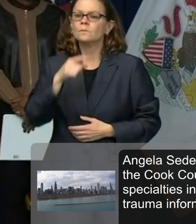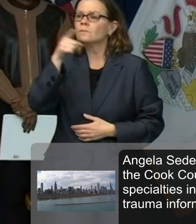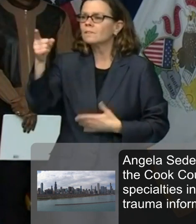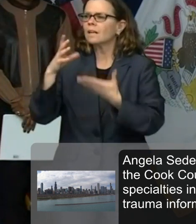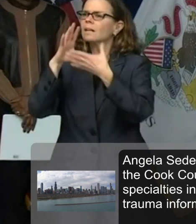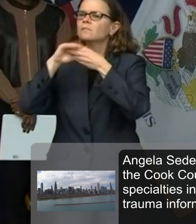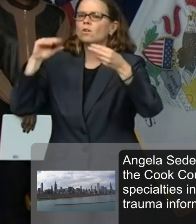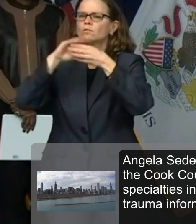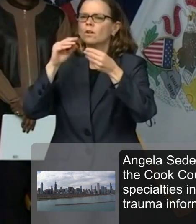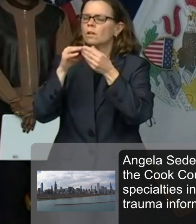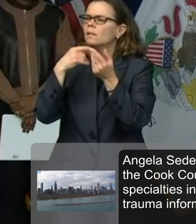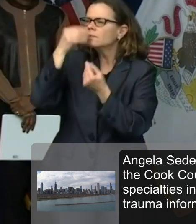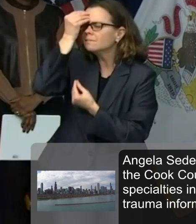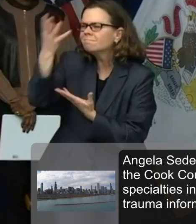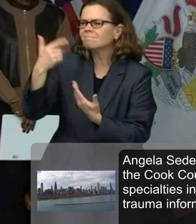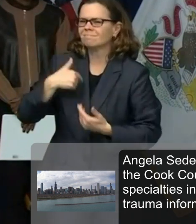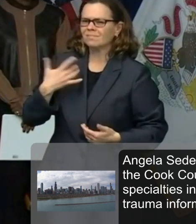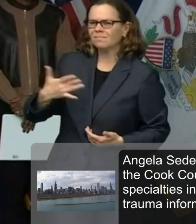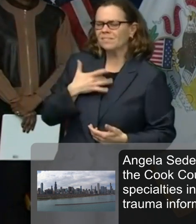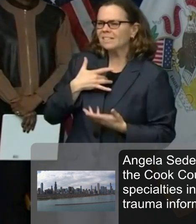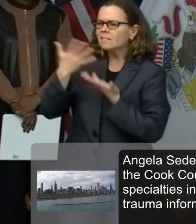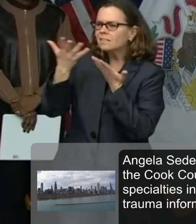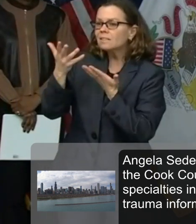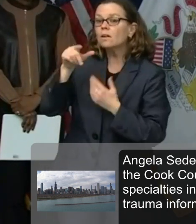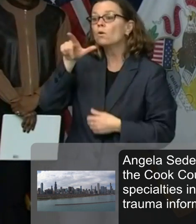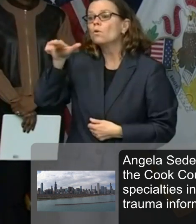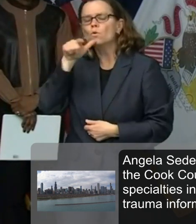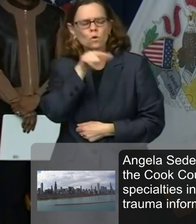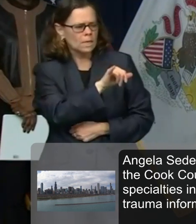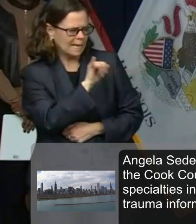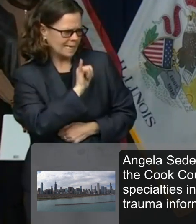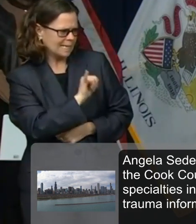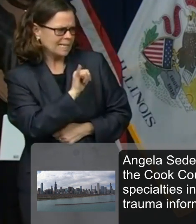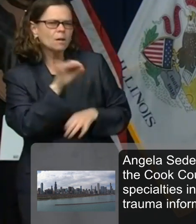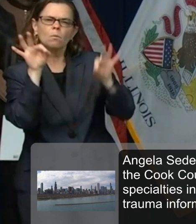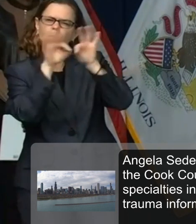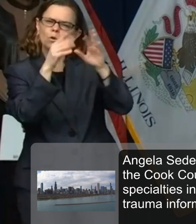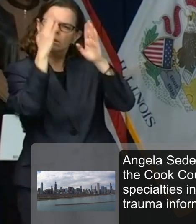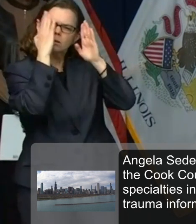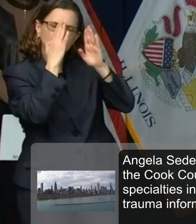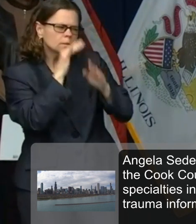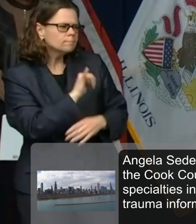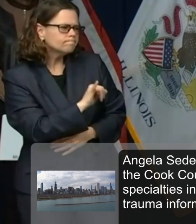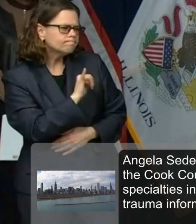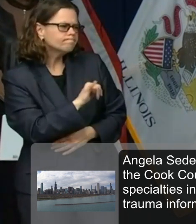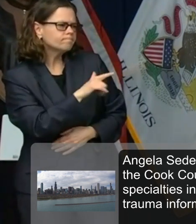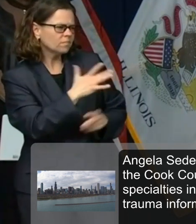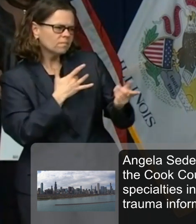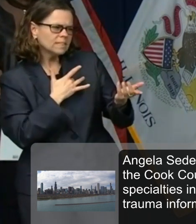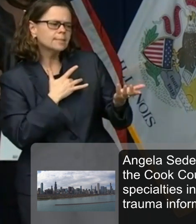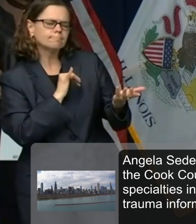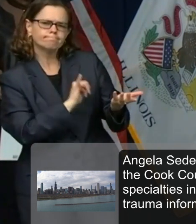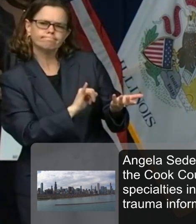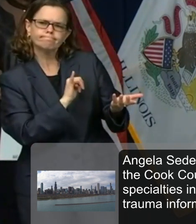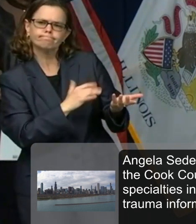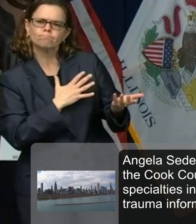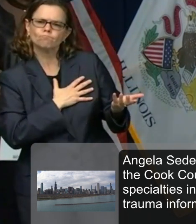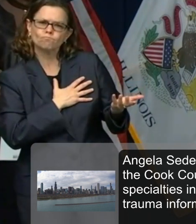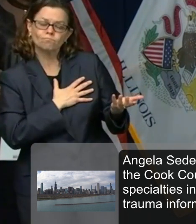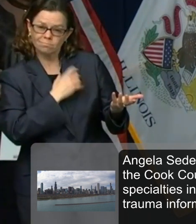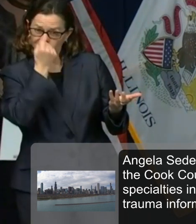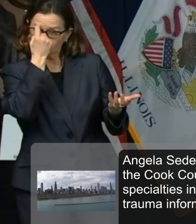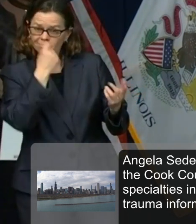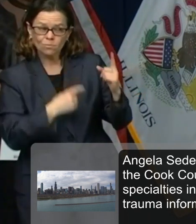this is a time to take extra gentle care of yourself without judgment to practice